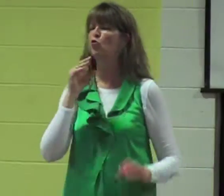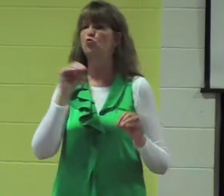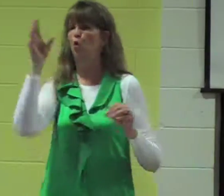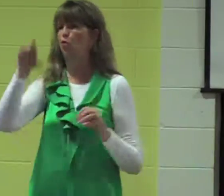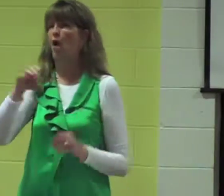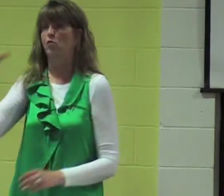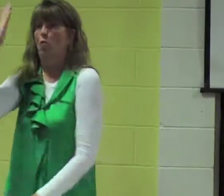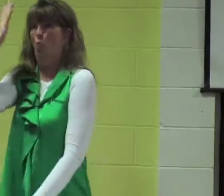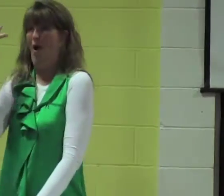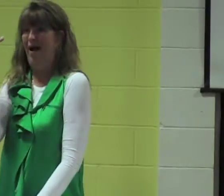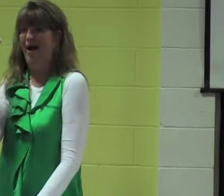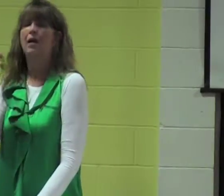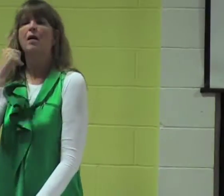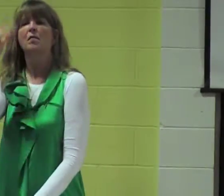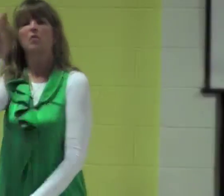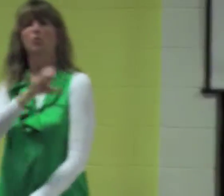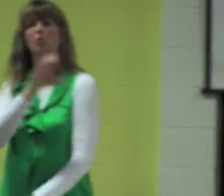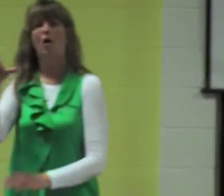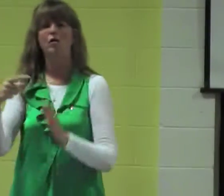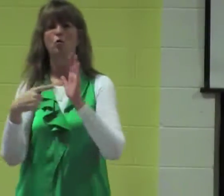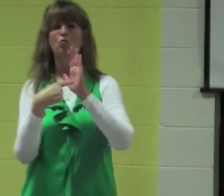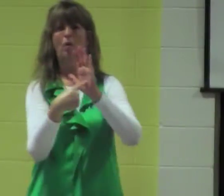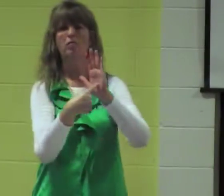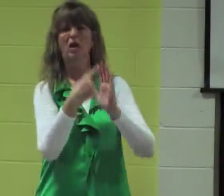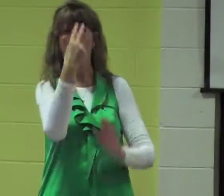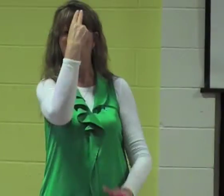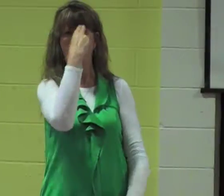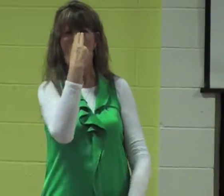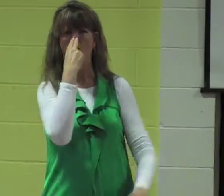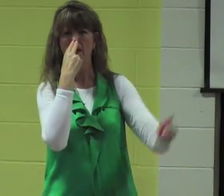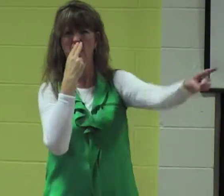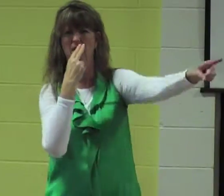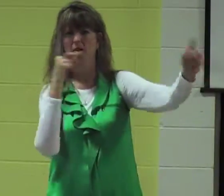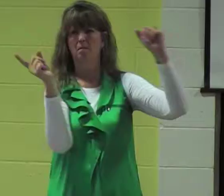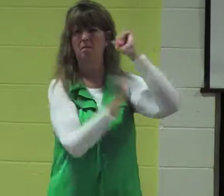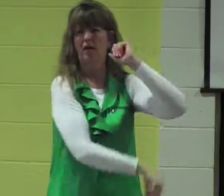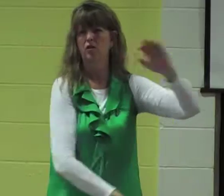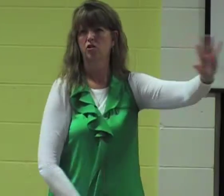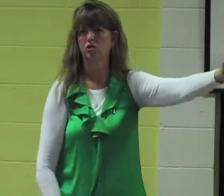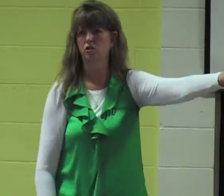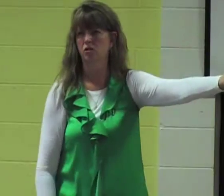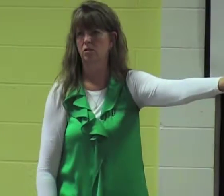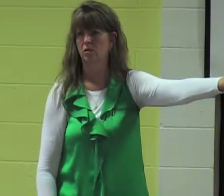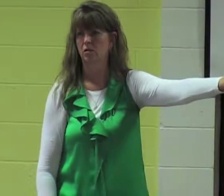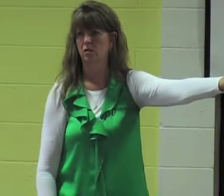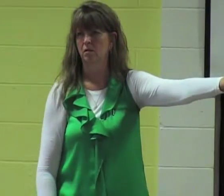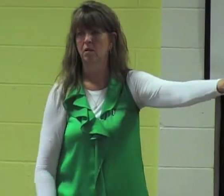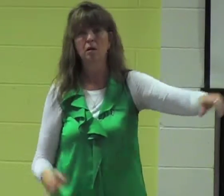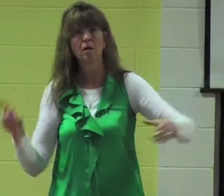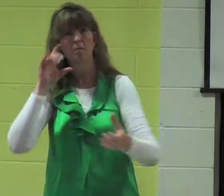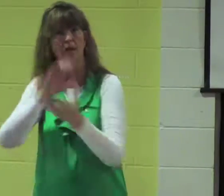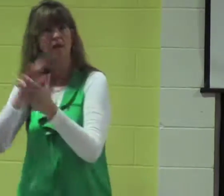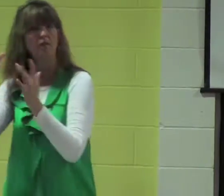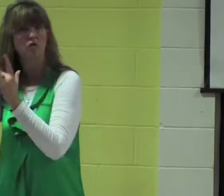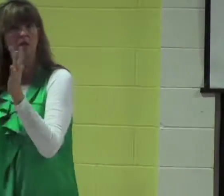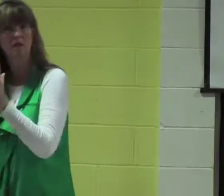But the Masonic Jews do not use crosses because to them it represents Roman punishment.